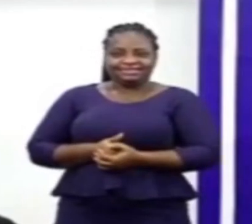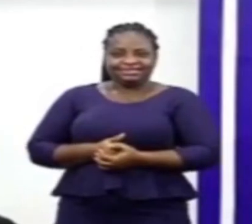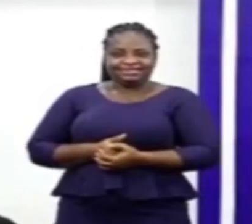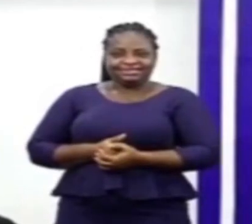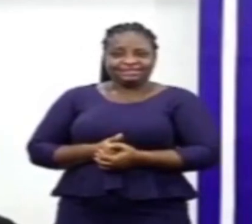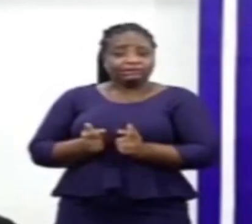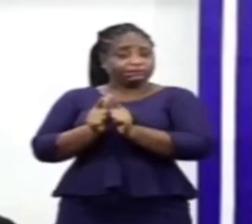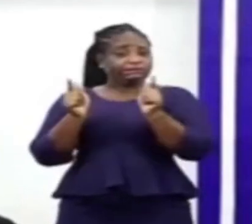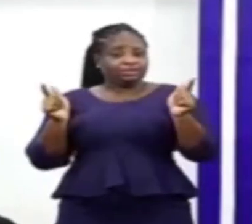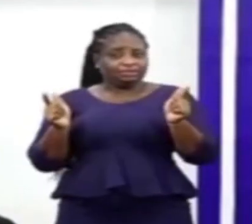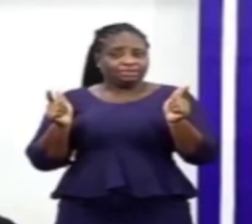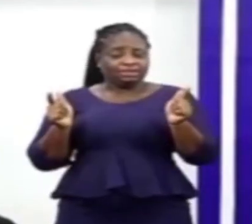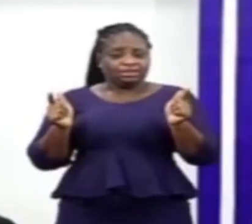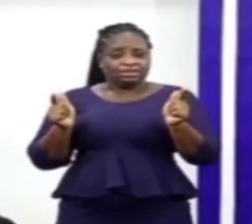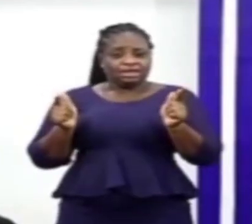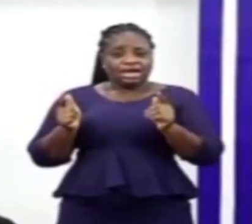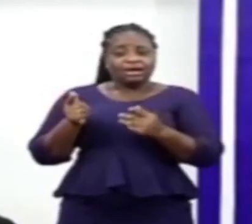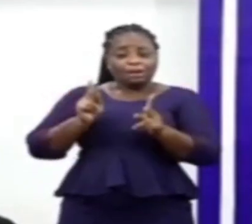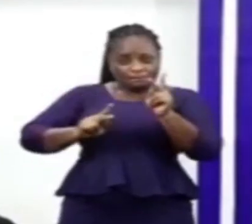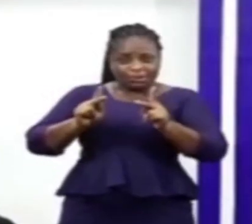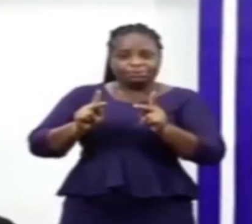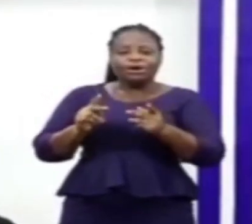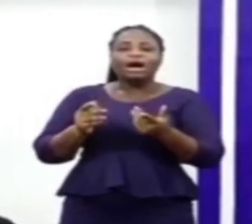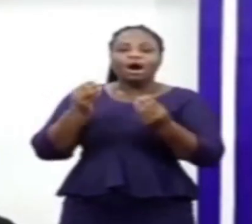Generally, our population is compliant.